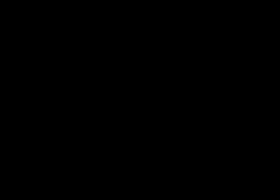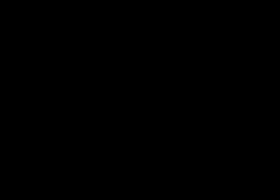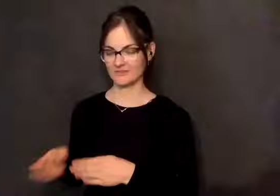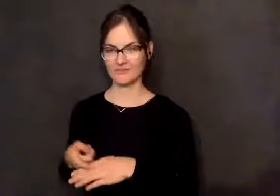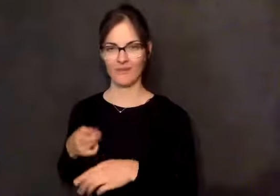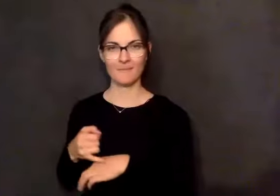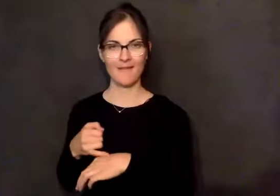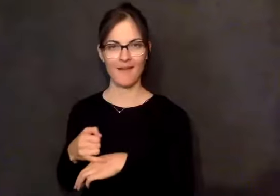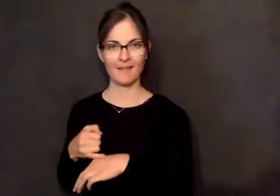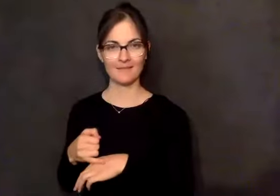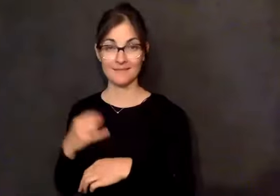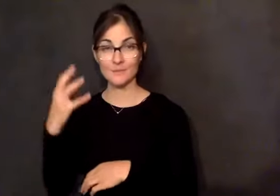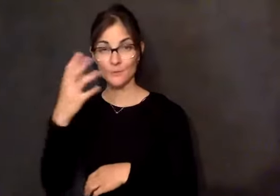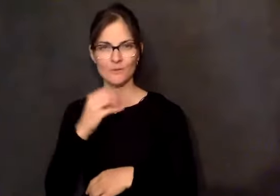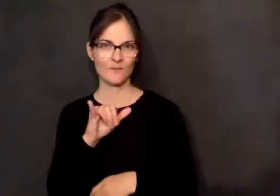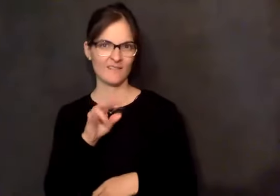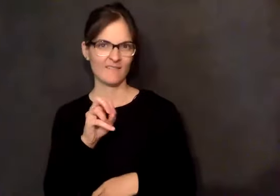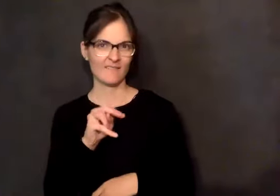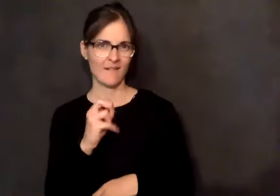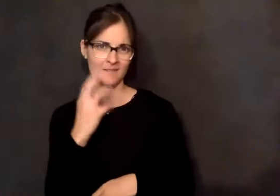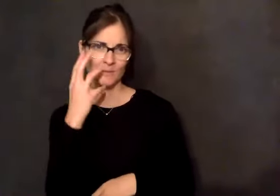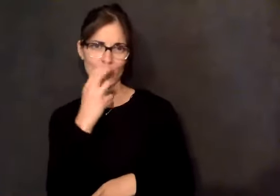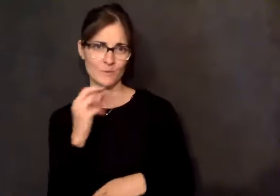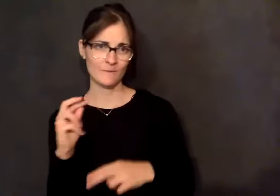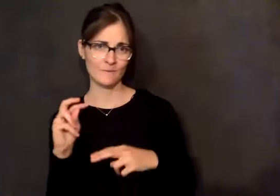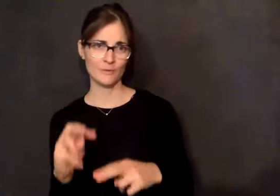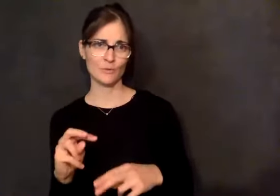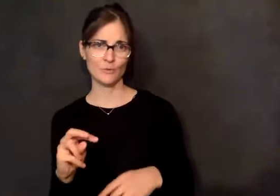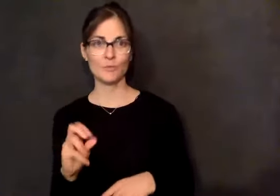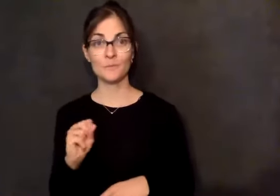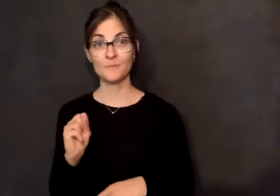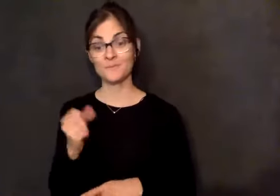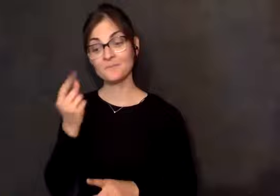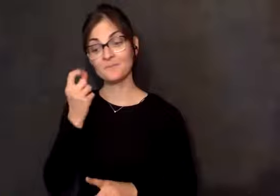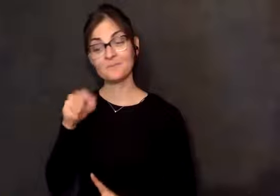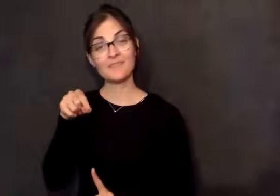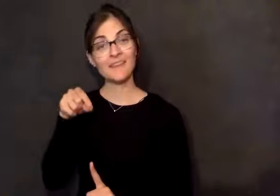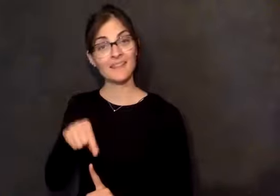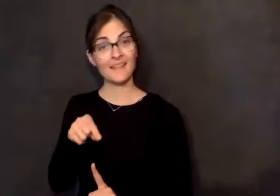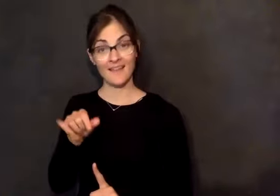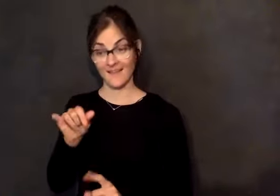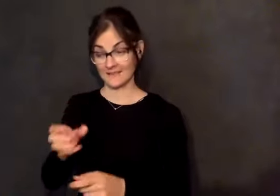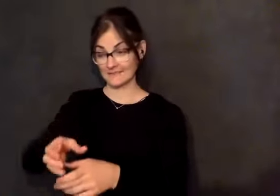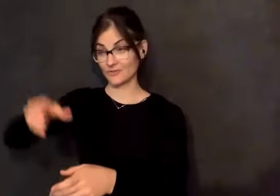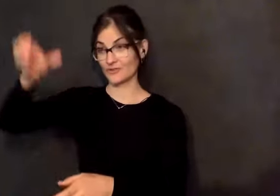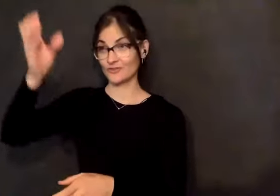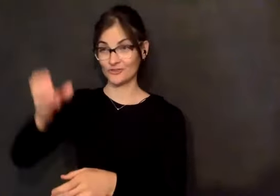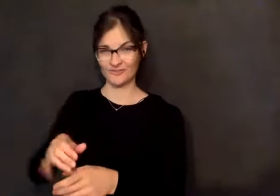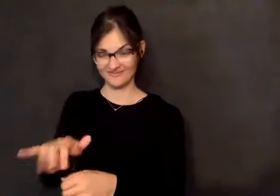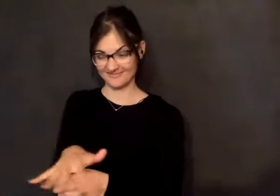Toronto Island. Nice. I think it's a beautiful view. was just like, all right, we're having that. CN Tower, that's where